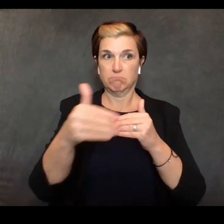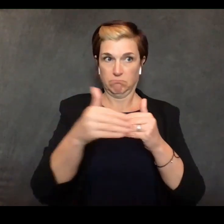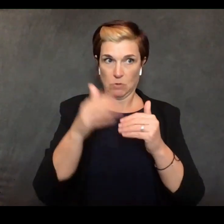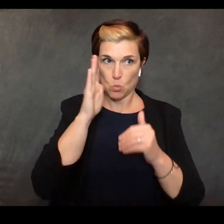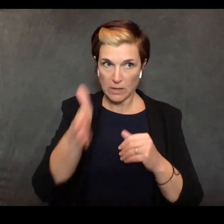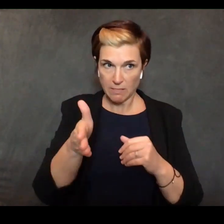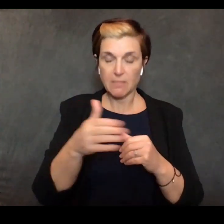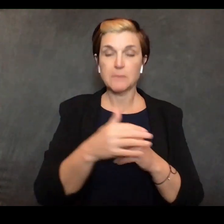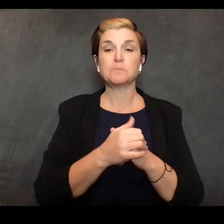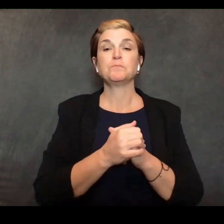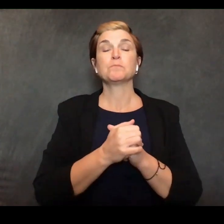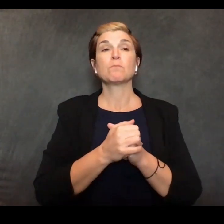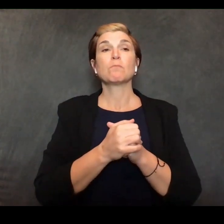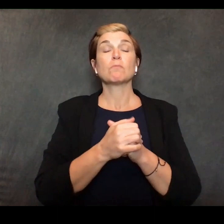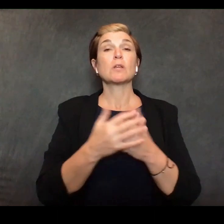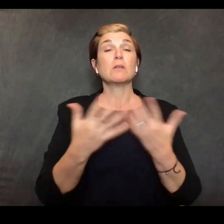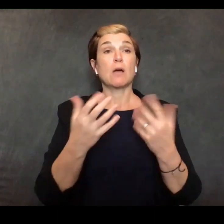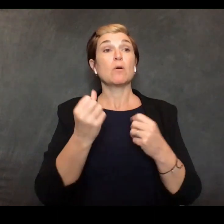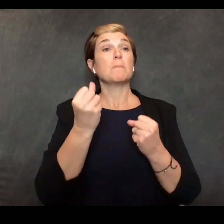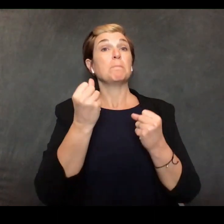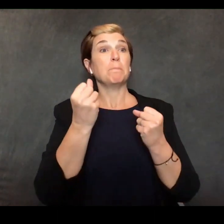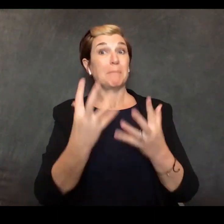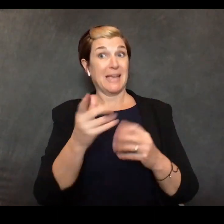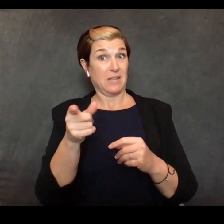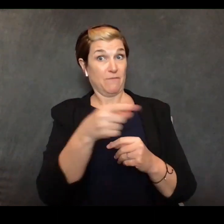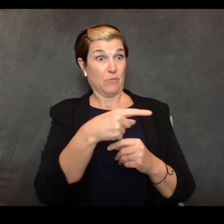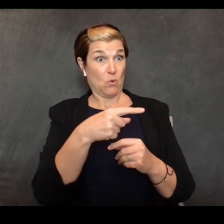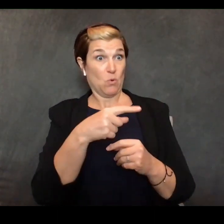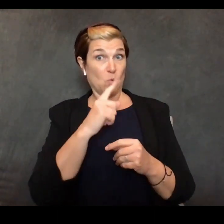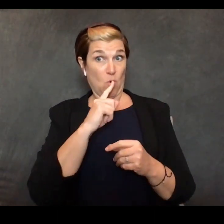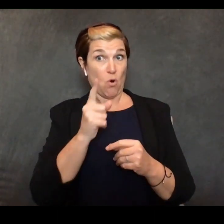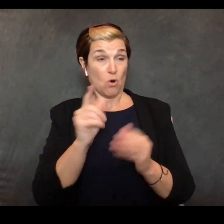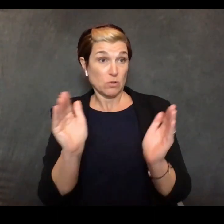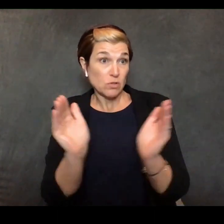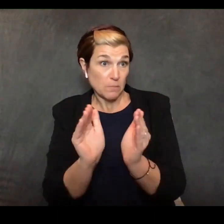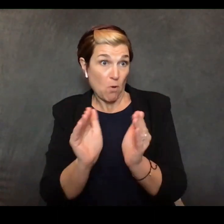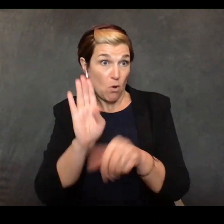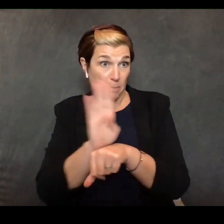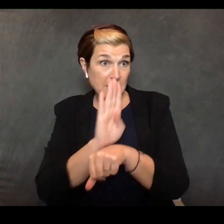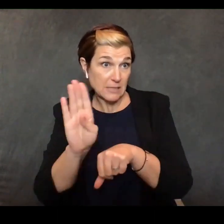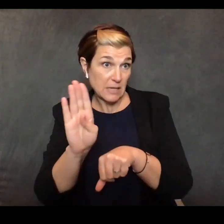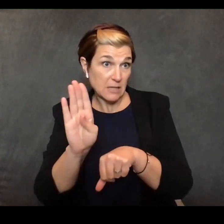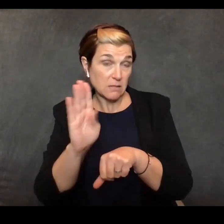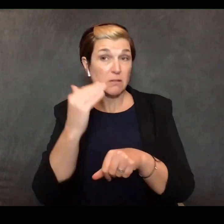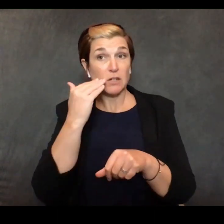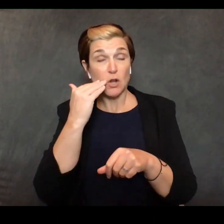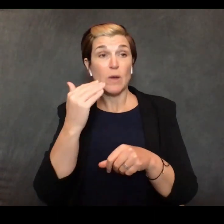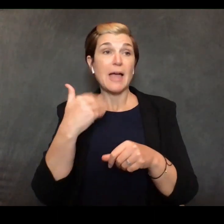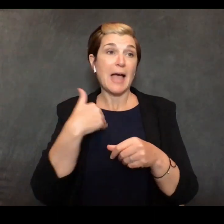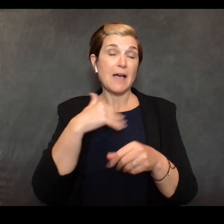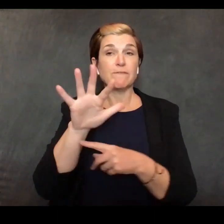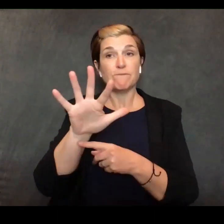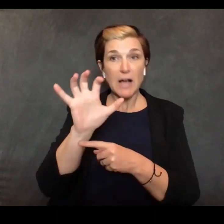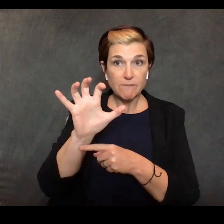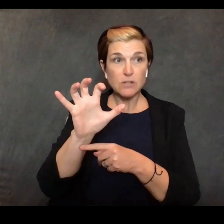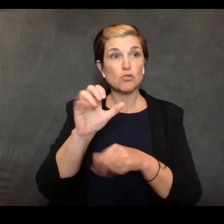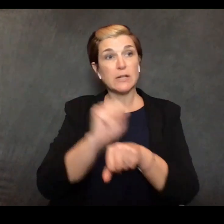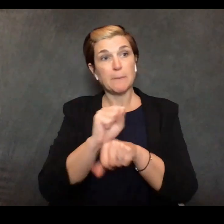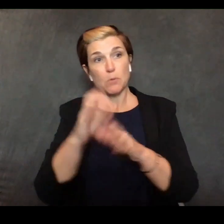lot of these businesses are small businesses our companies franchisees 500 or less and we have a specific program we'll be unveiling